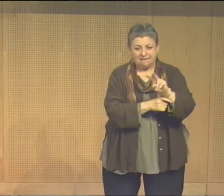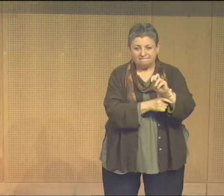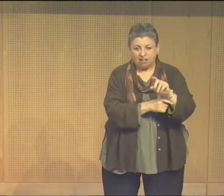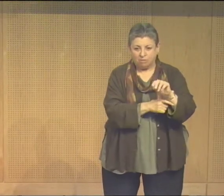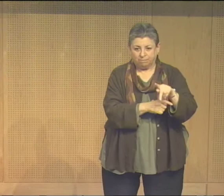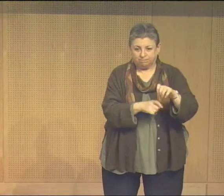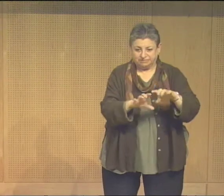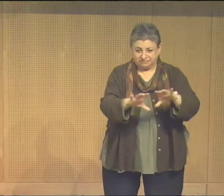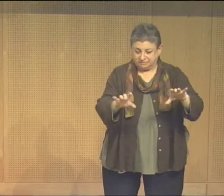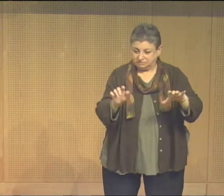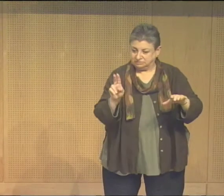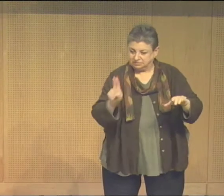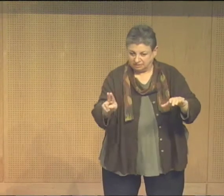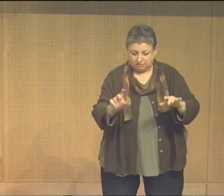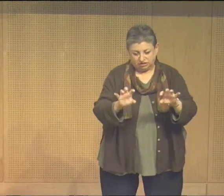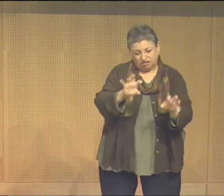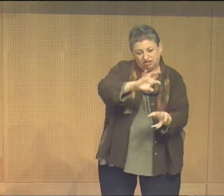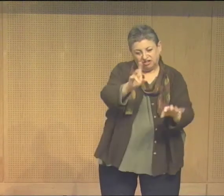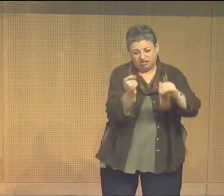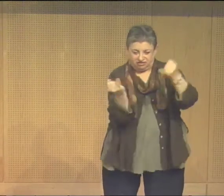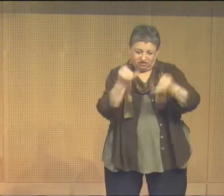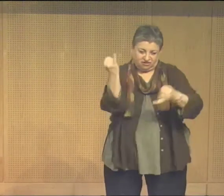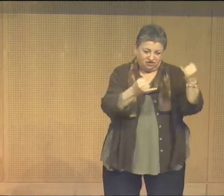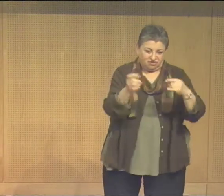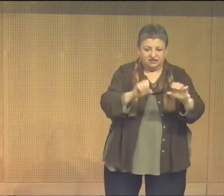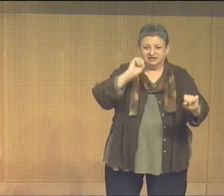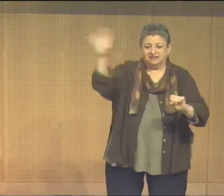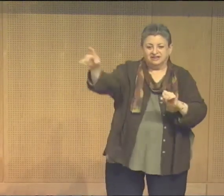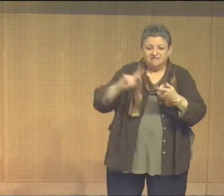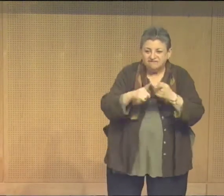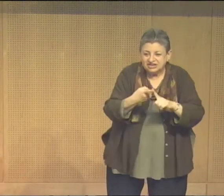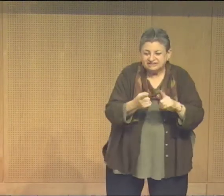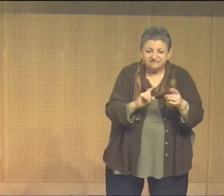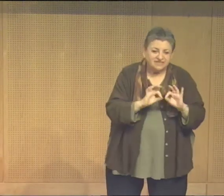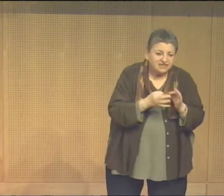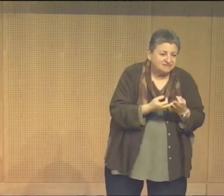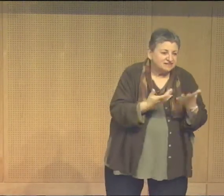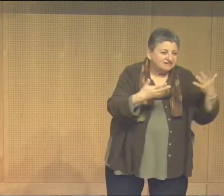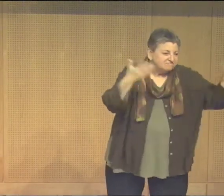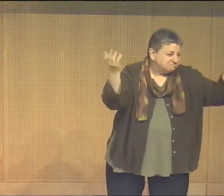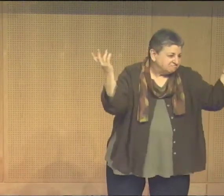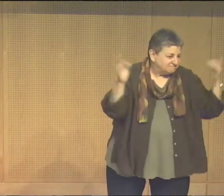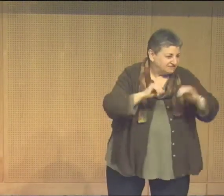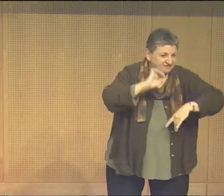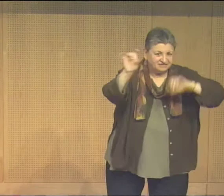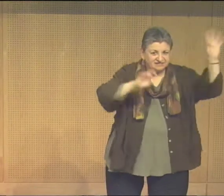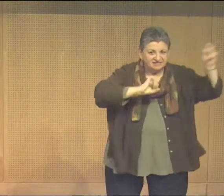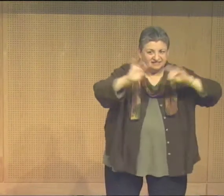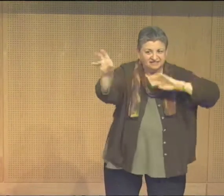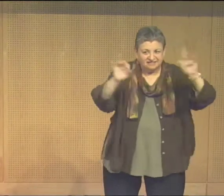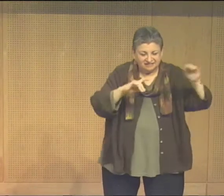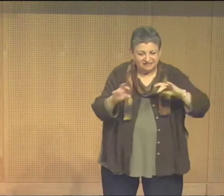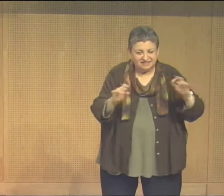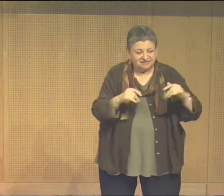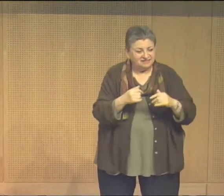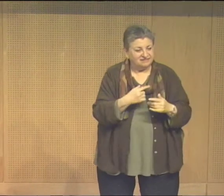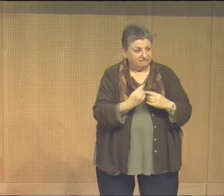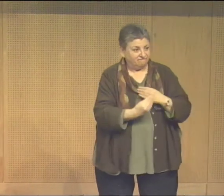like to decorate their envelopes to make them look like stamps or whatever. And they use those to send to their friends and